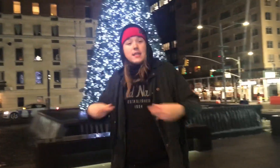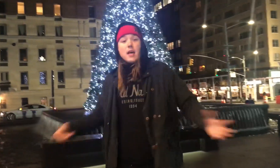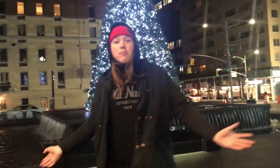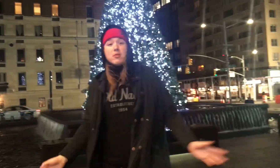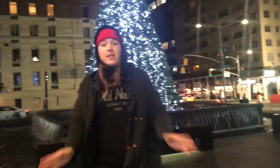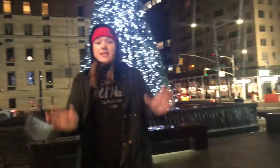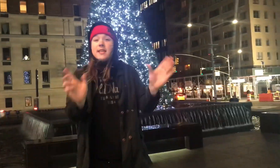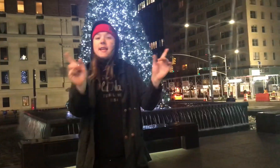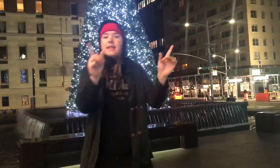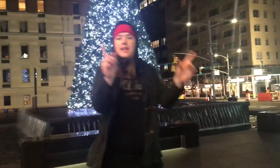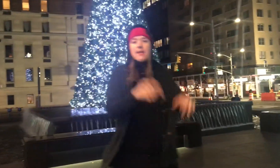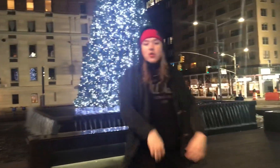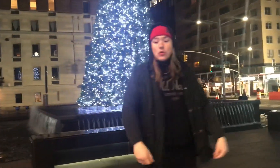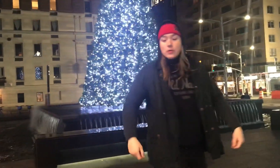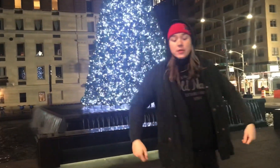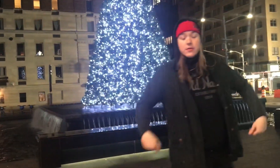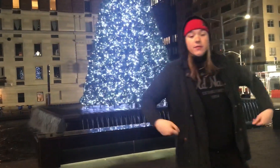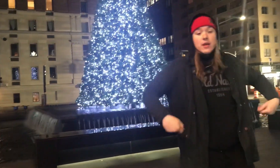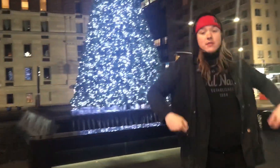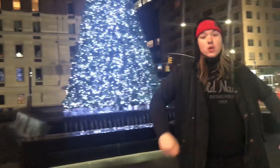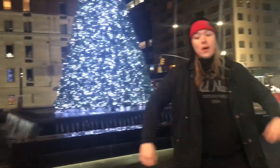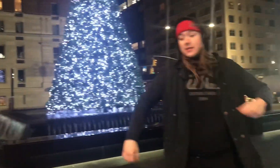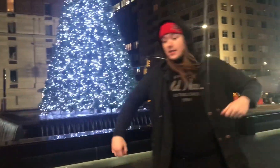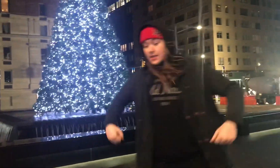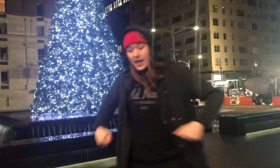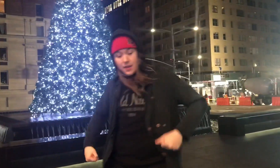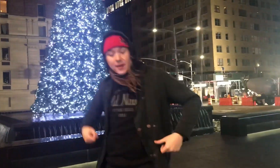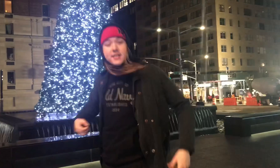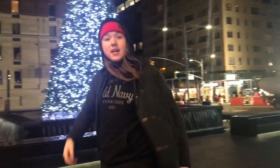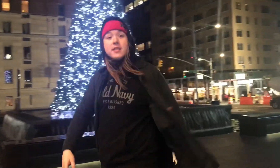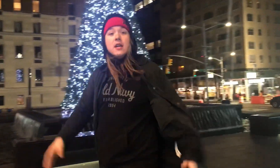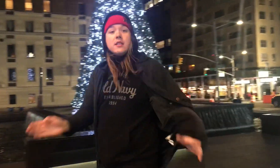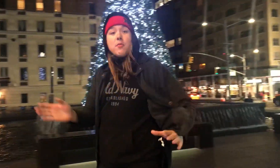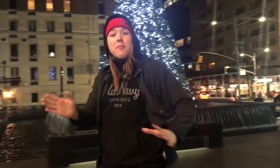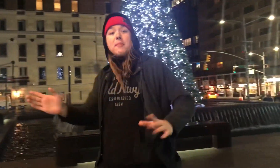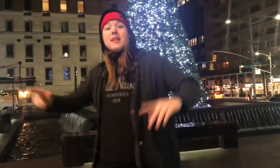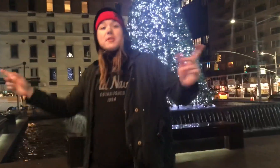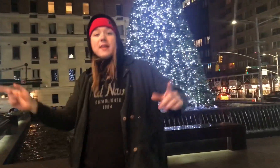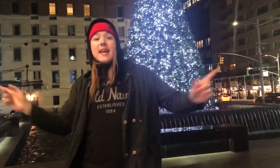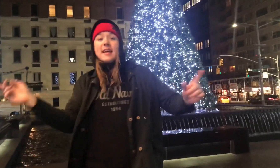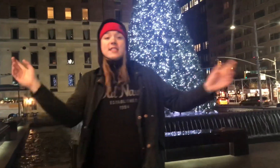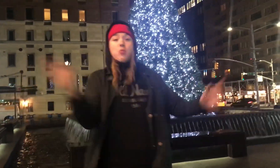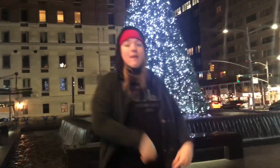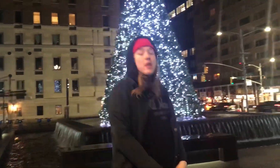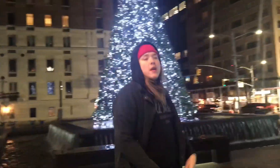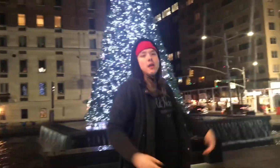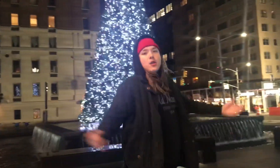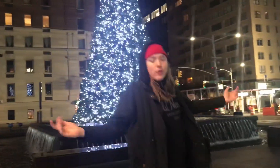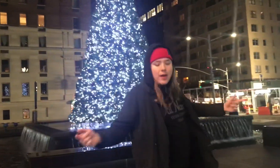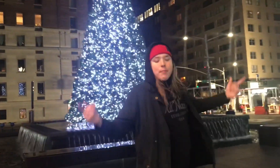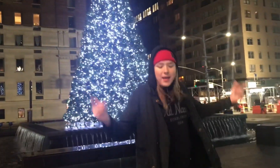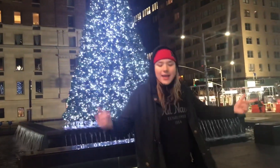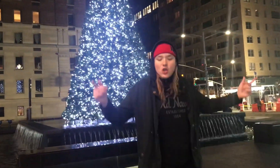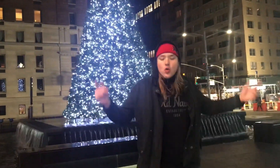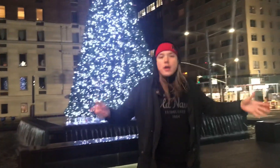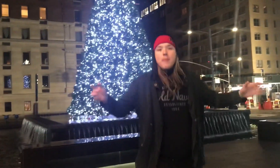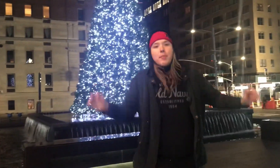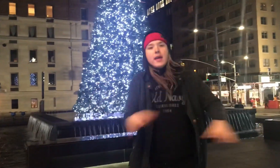like a double dutch. Don't use your fear as a crutch. It doesn't have to be such. So remember this when it gets rough. You can be,